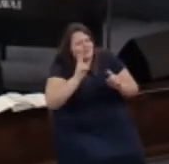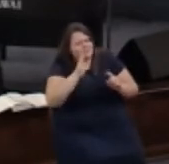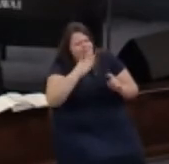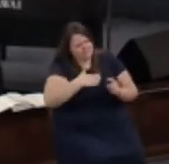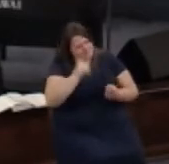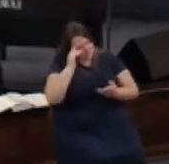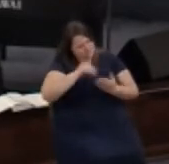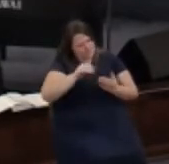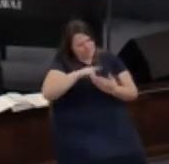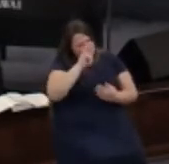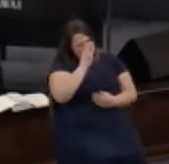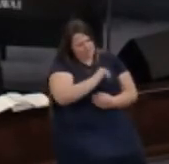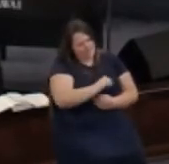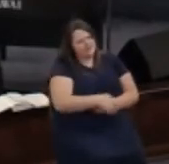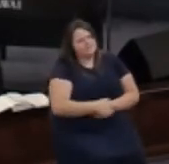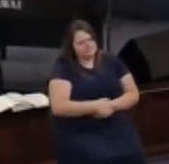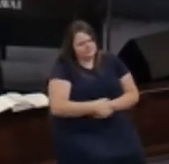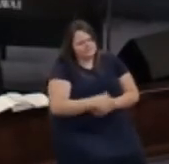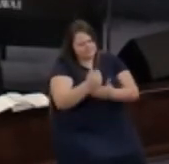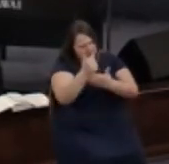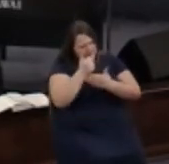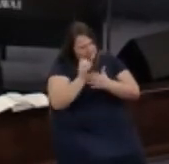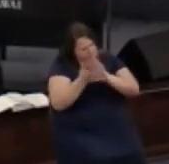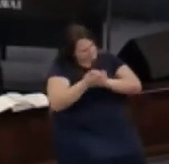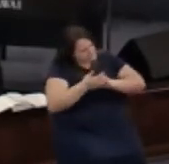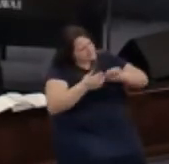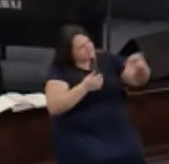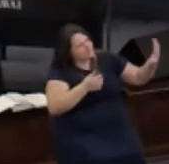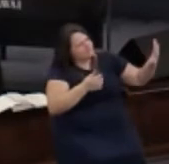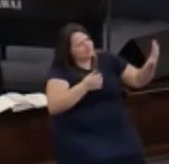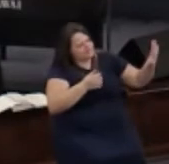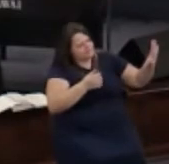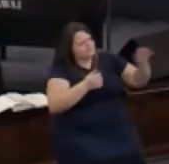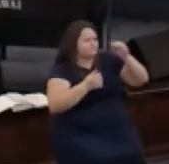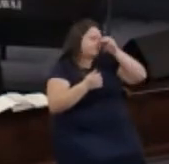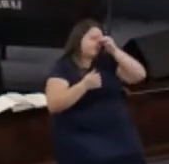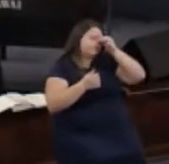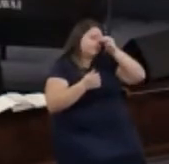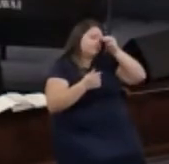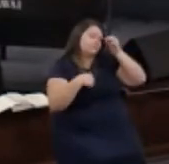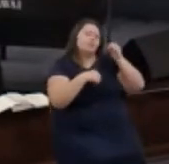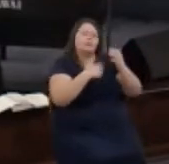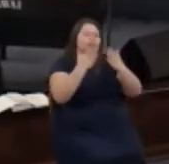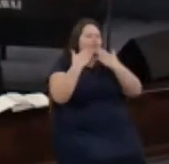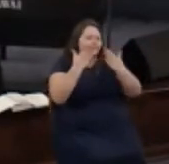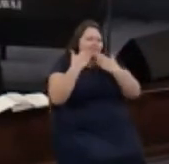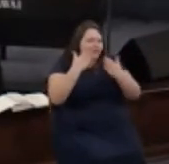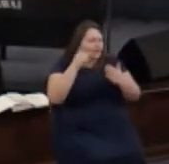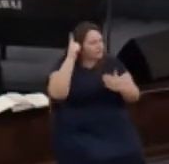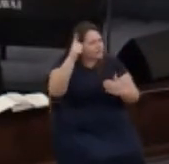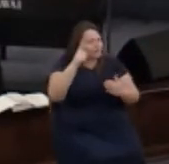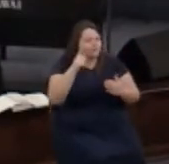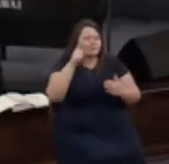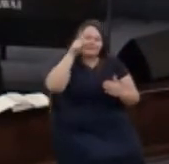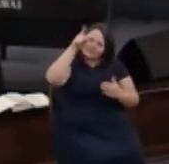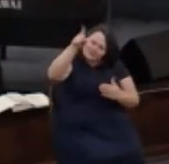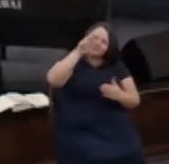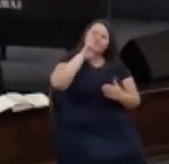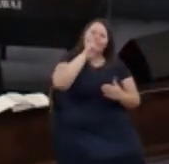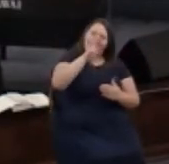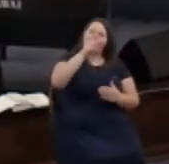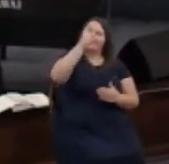those help take them away we thank you because you are God